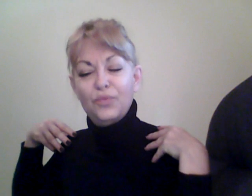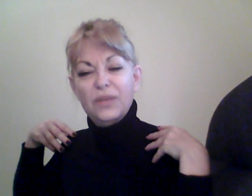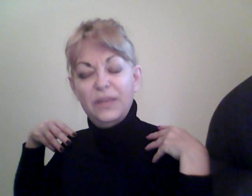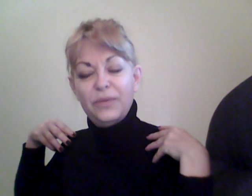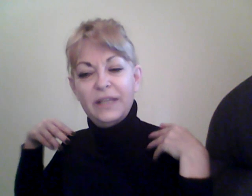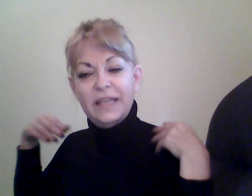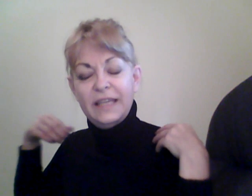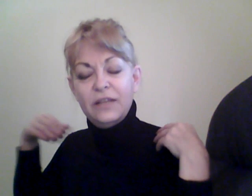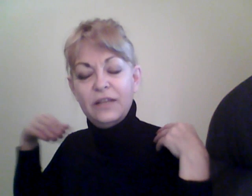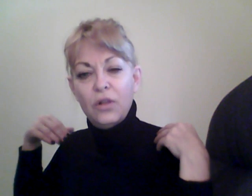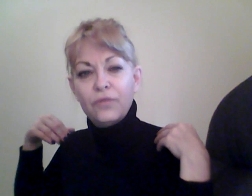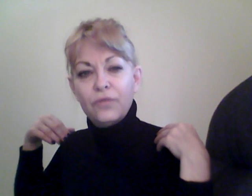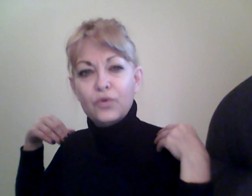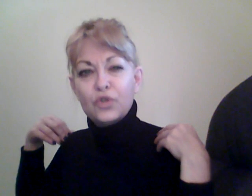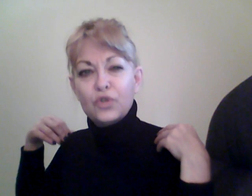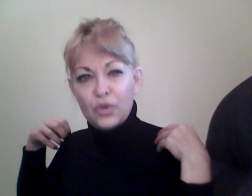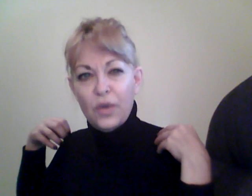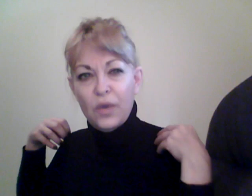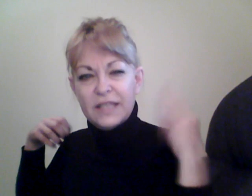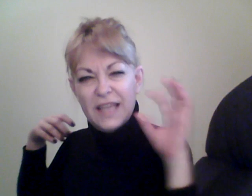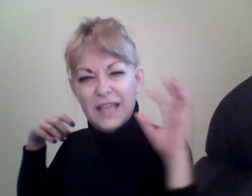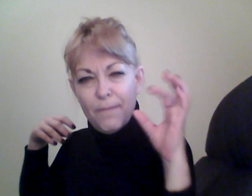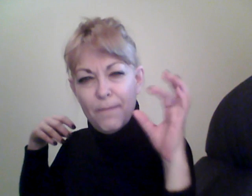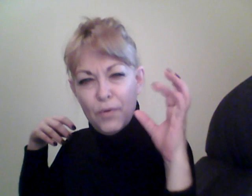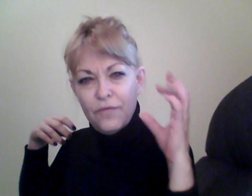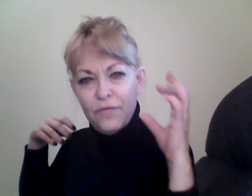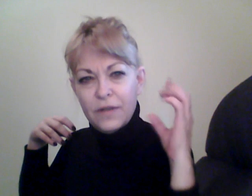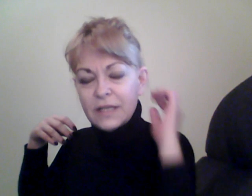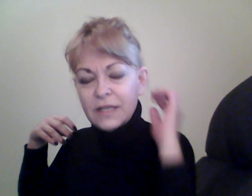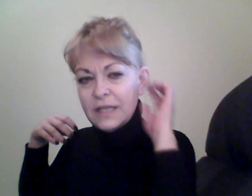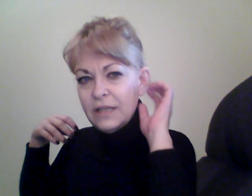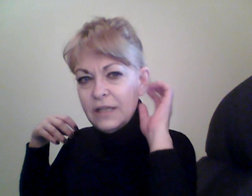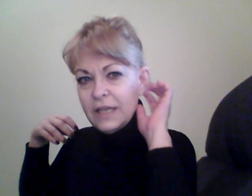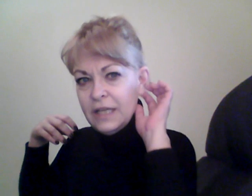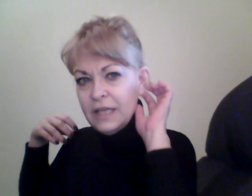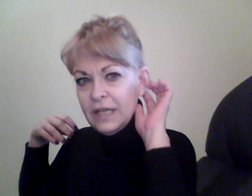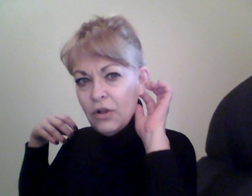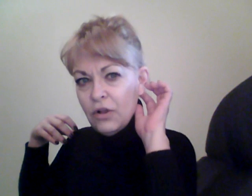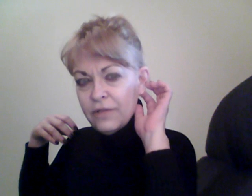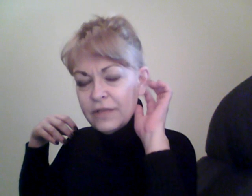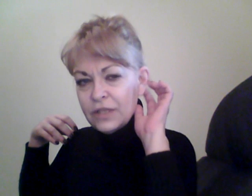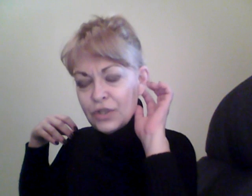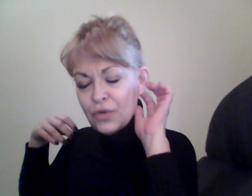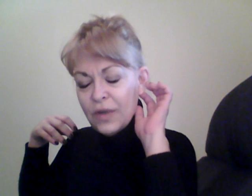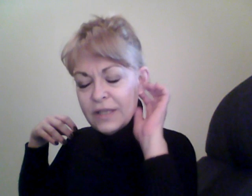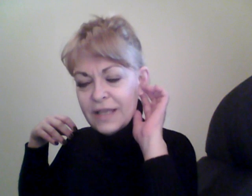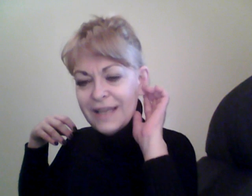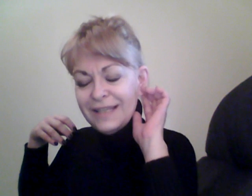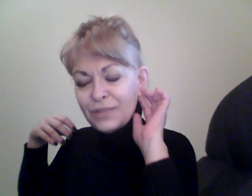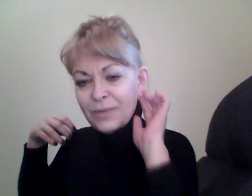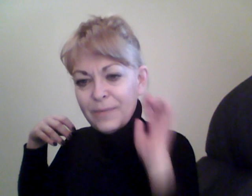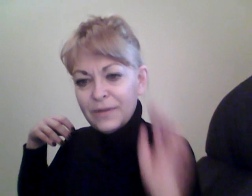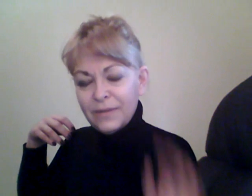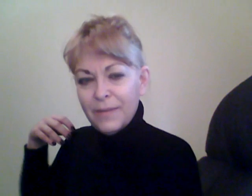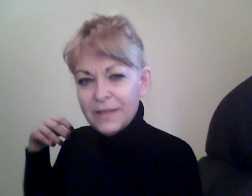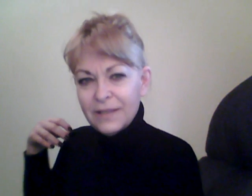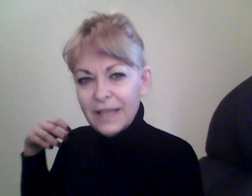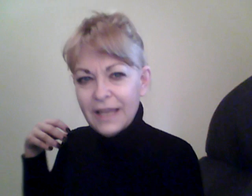really, really heal all of those joints. To get perfect healing in, in all of these joints, I need to rebuild the muscle again.